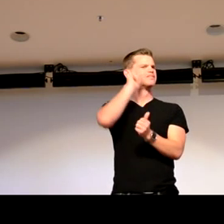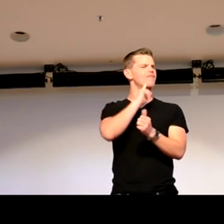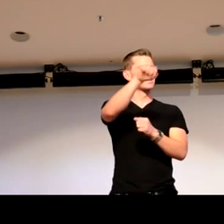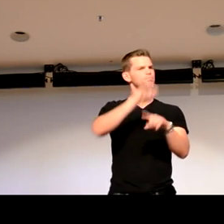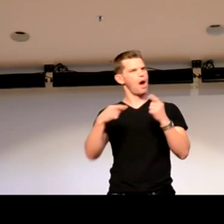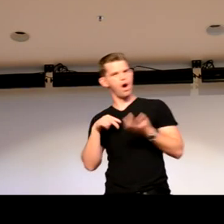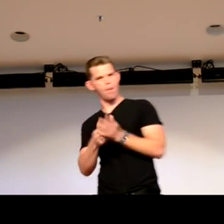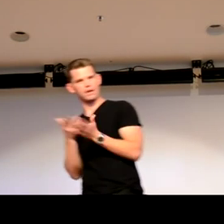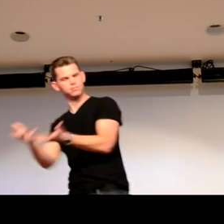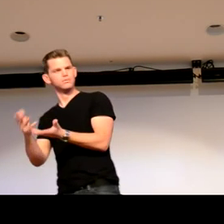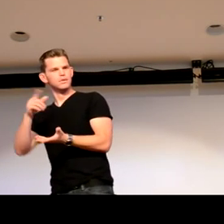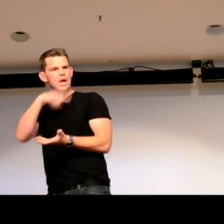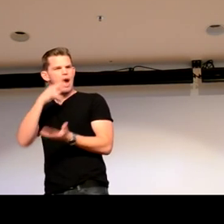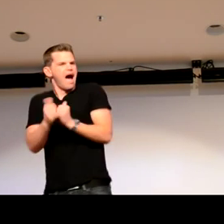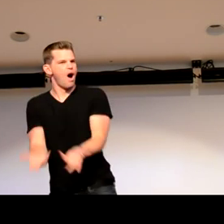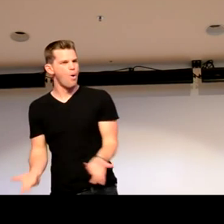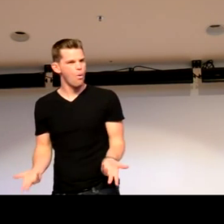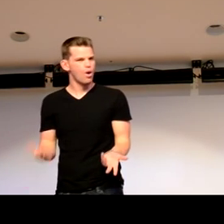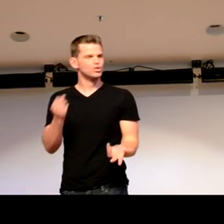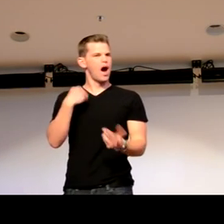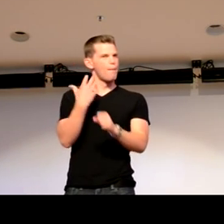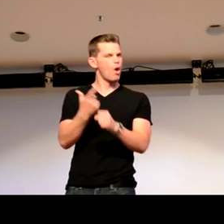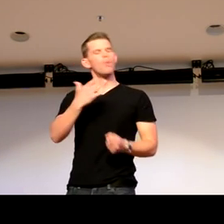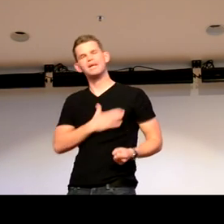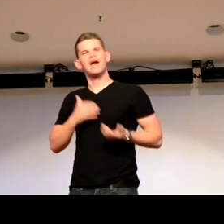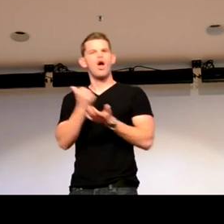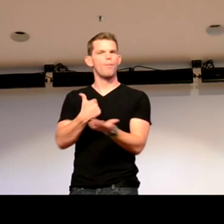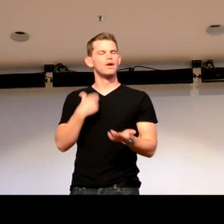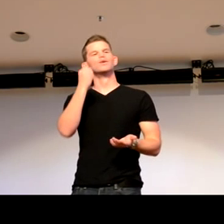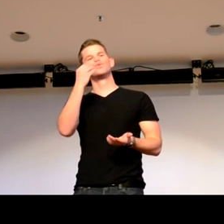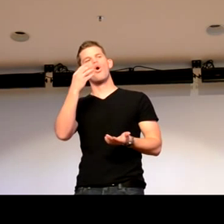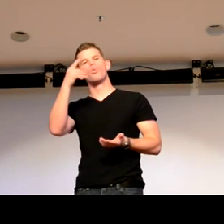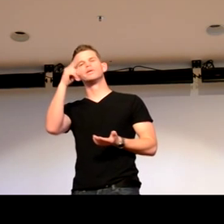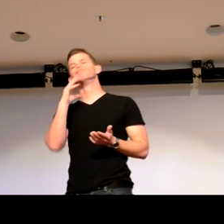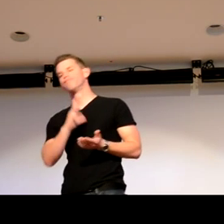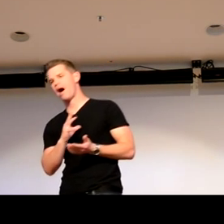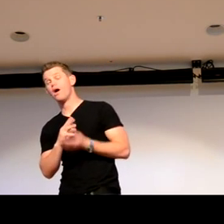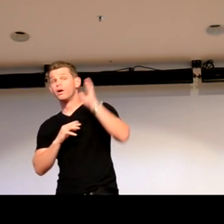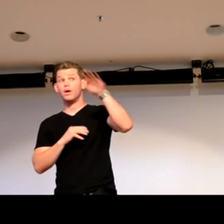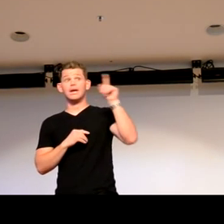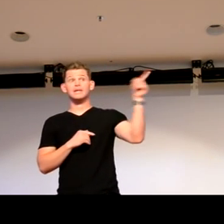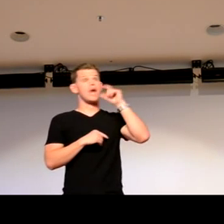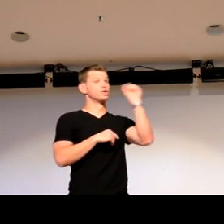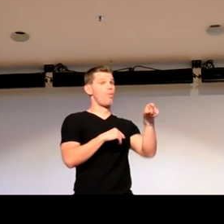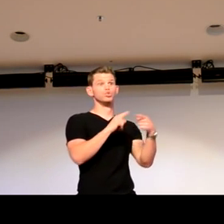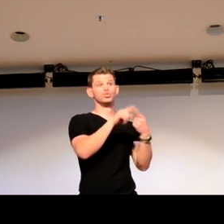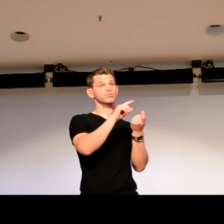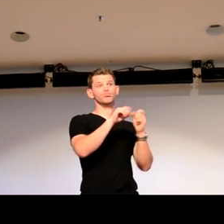don't generally have any problem with deaf people but how do I talk to hearing people how do I really put myself out there so then um